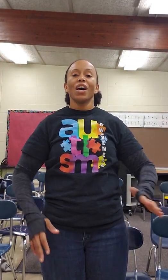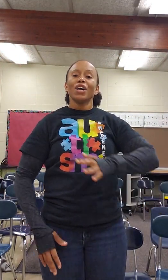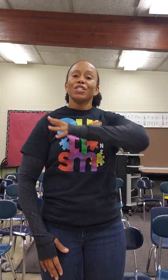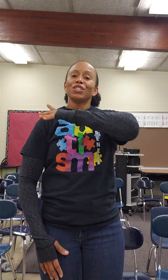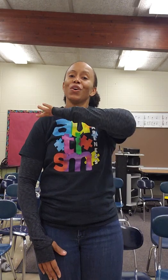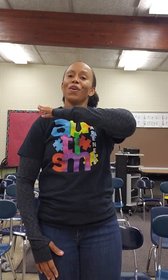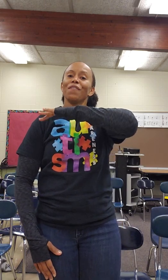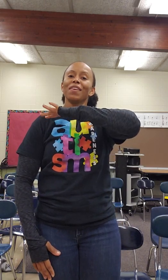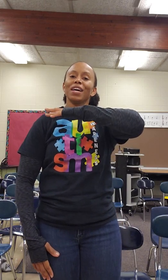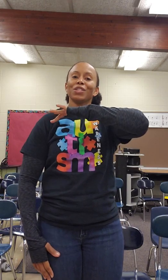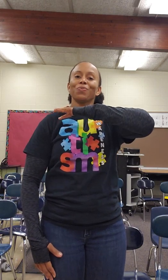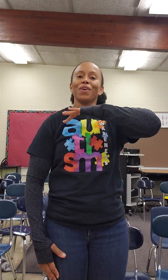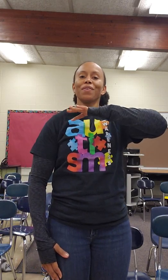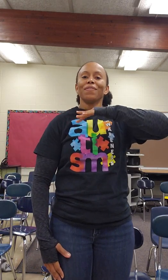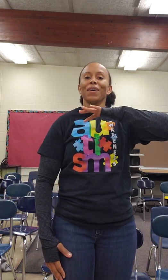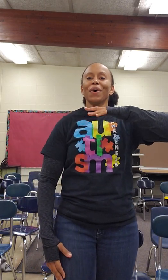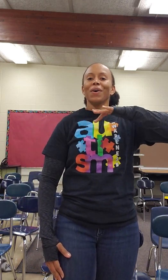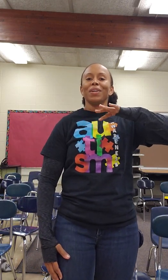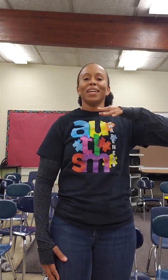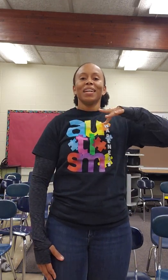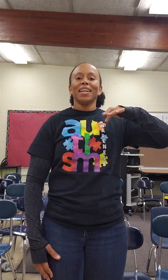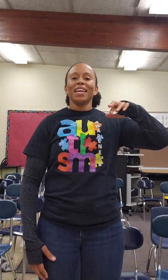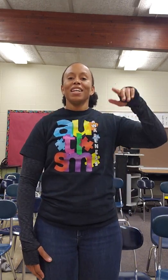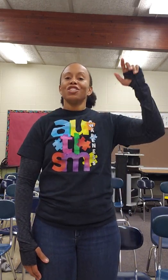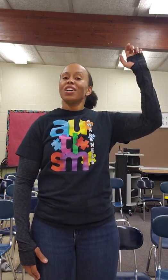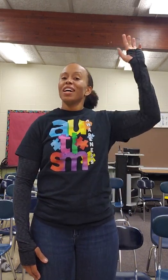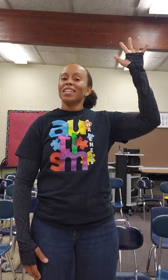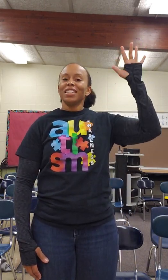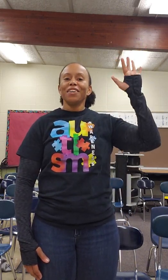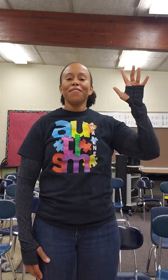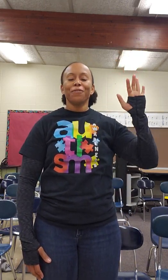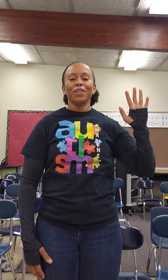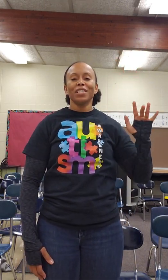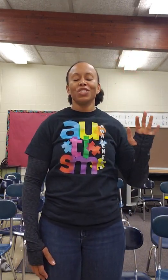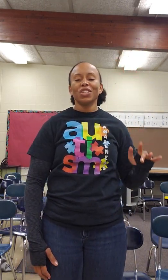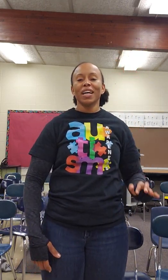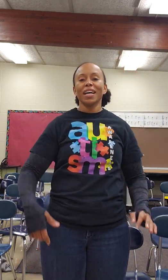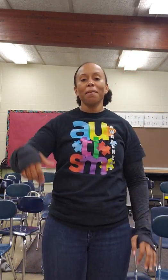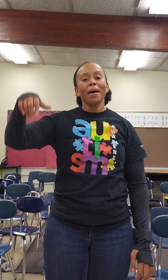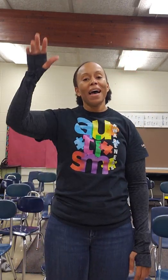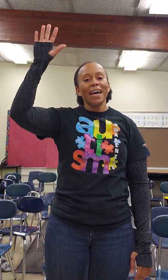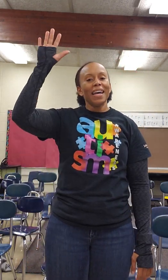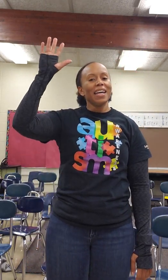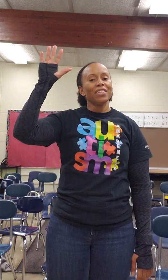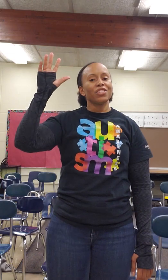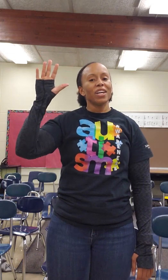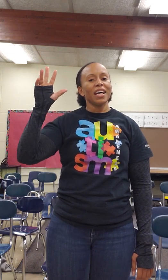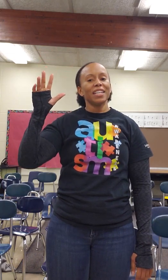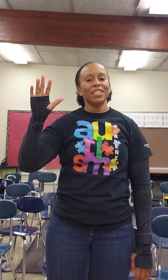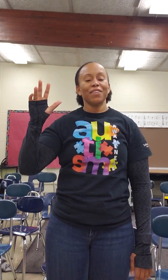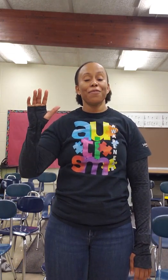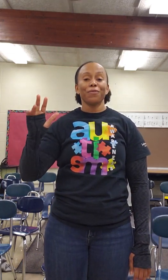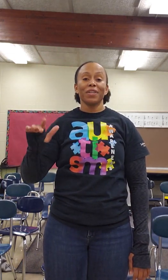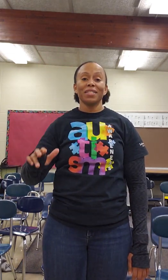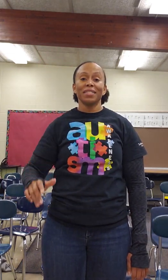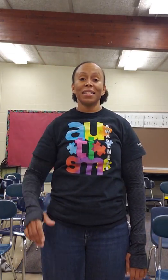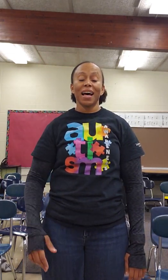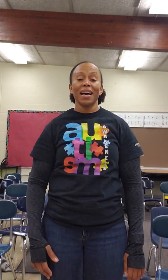Snowflakes were floating, each a different shape, each a different size.